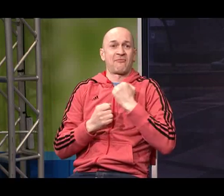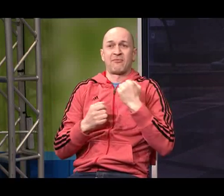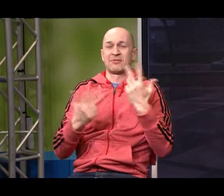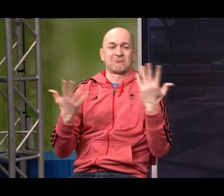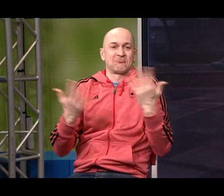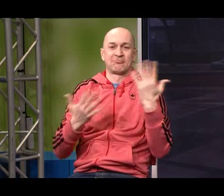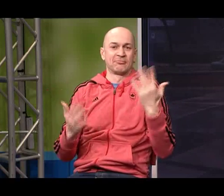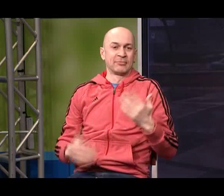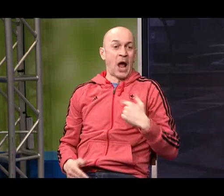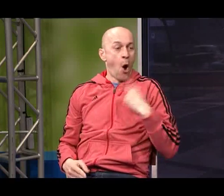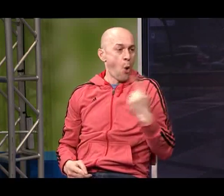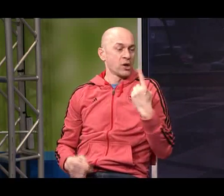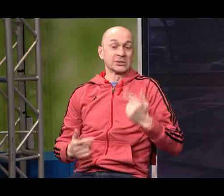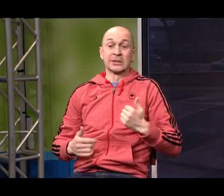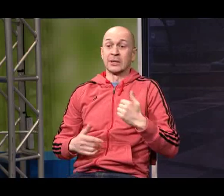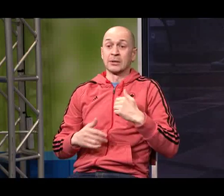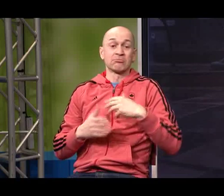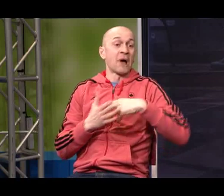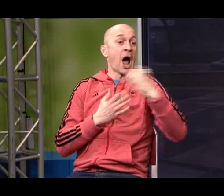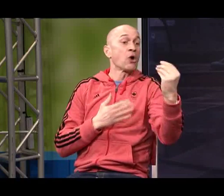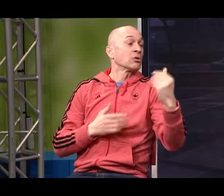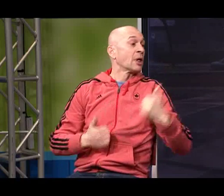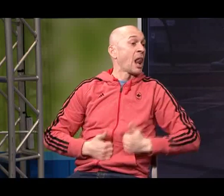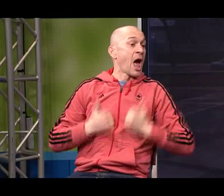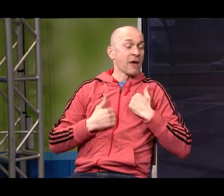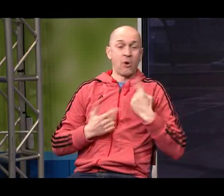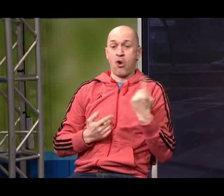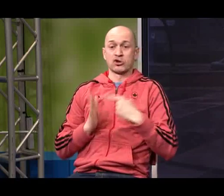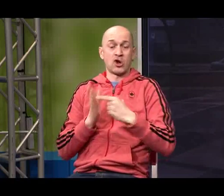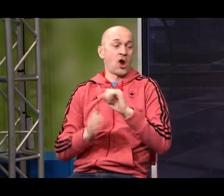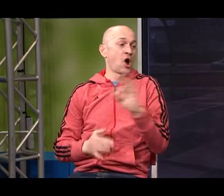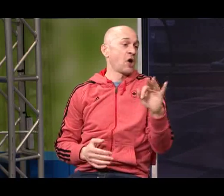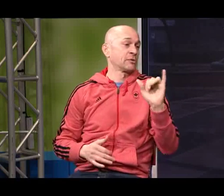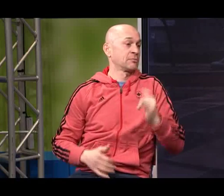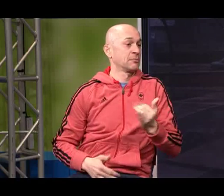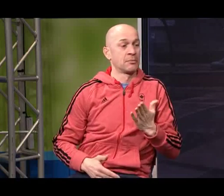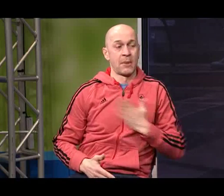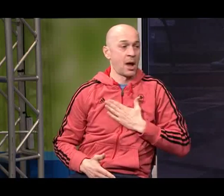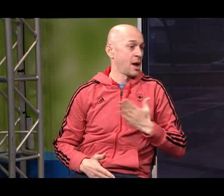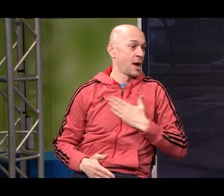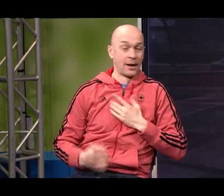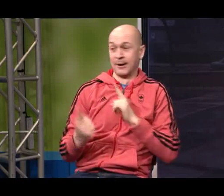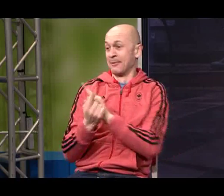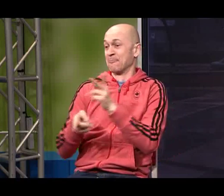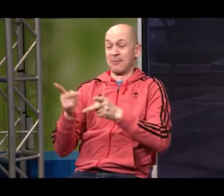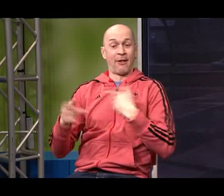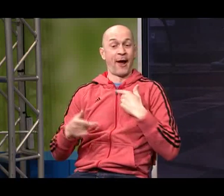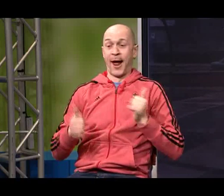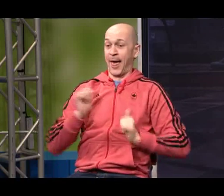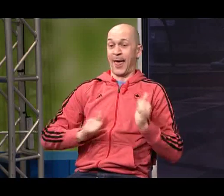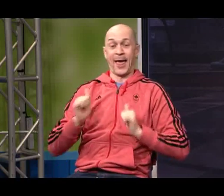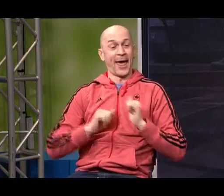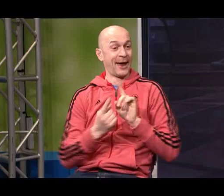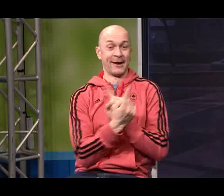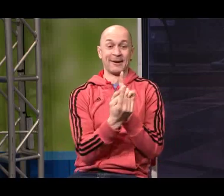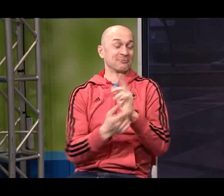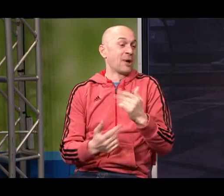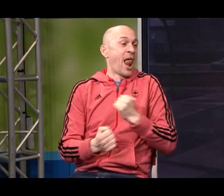performing in front of large crowds and you know whether I'm showing off or I'm talking with people I'm always